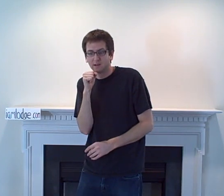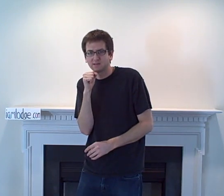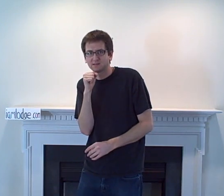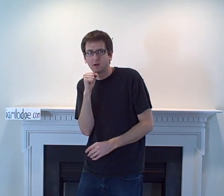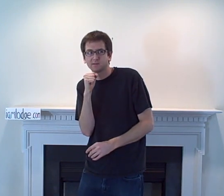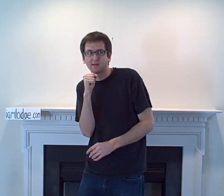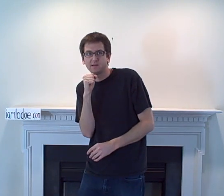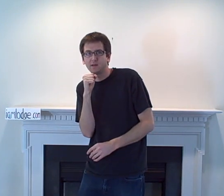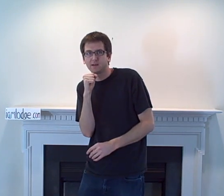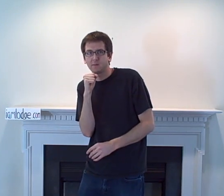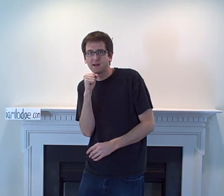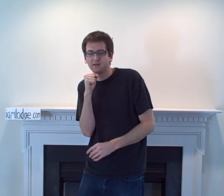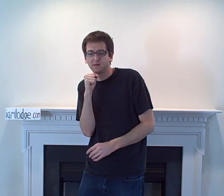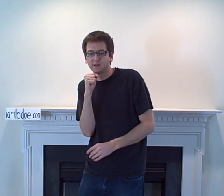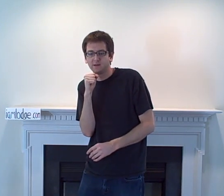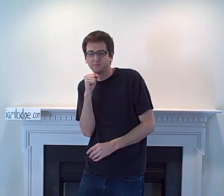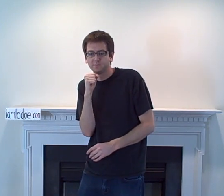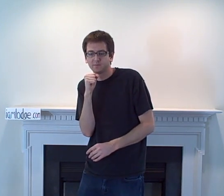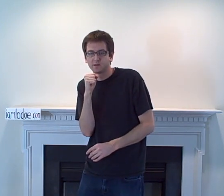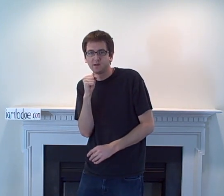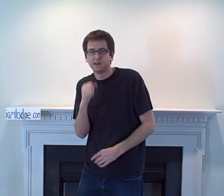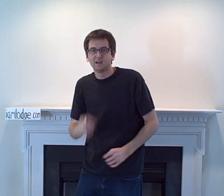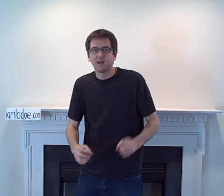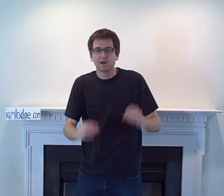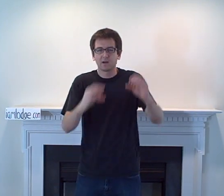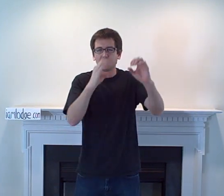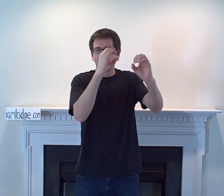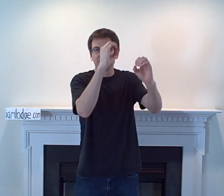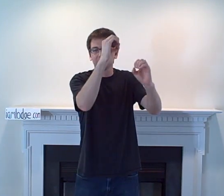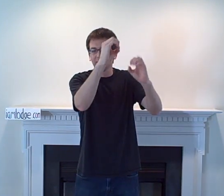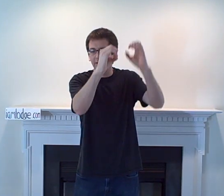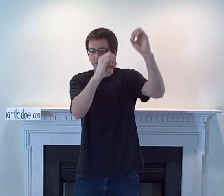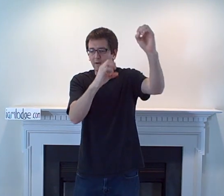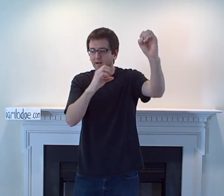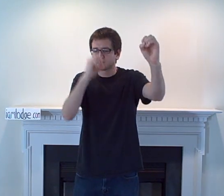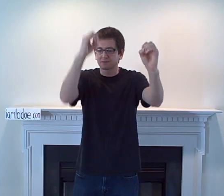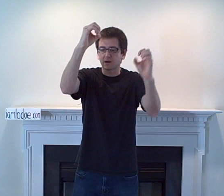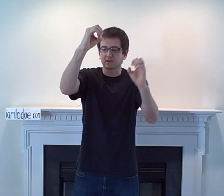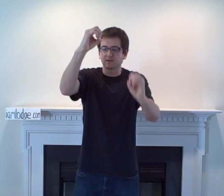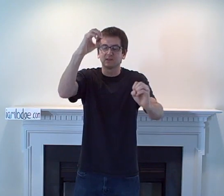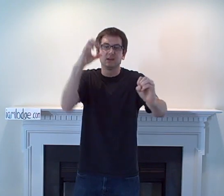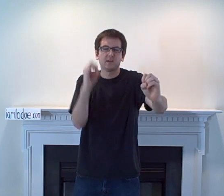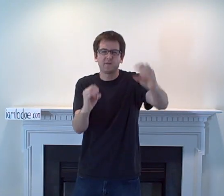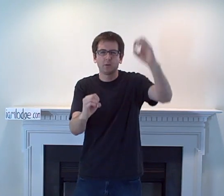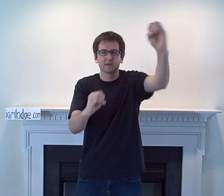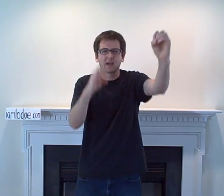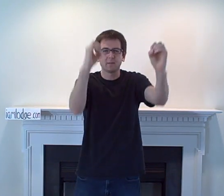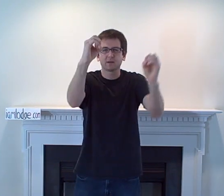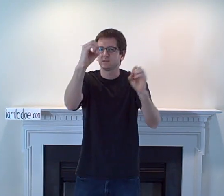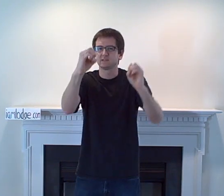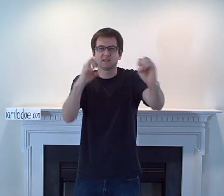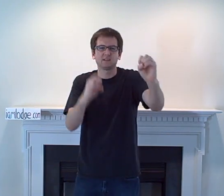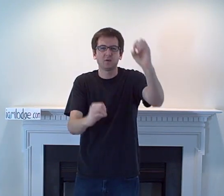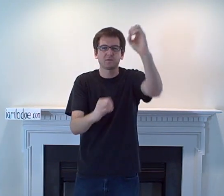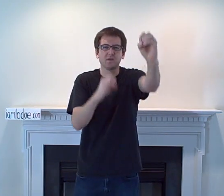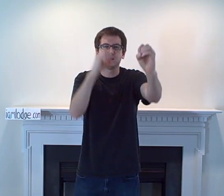lysosomes look at you like you're bacteria, and then there are little round structures filled with chemicals that don't feel.